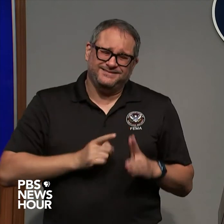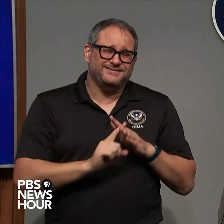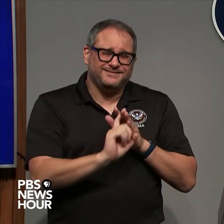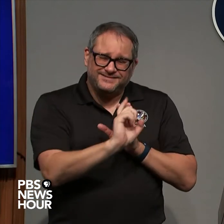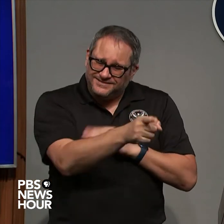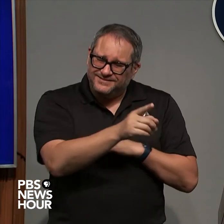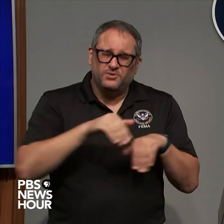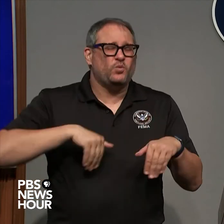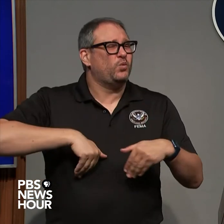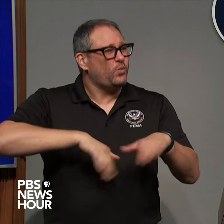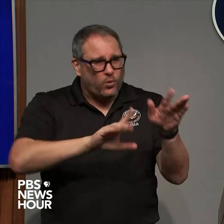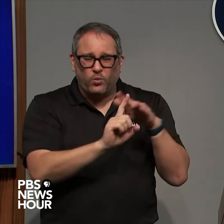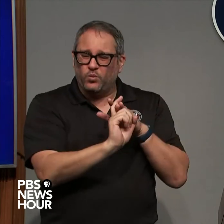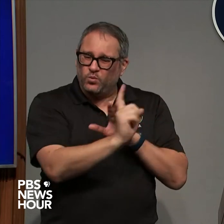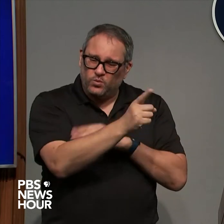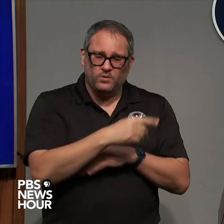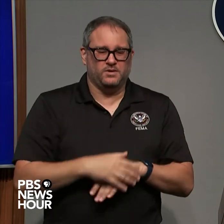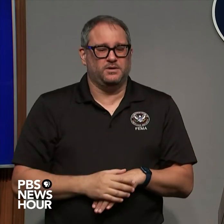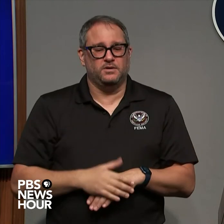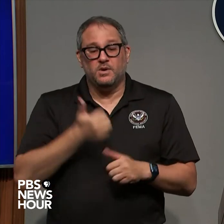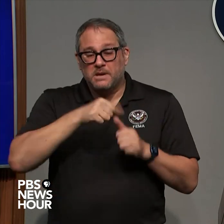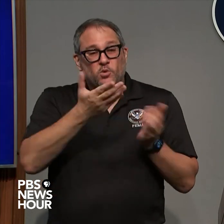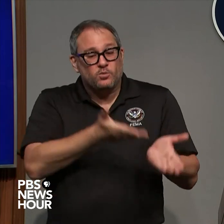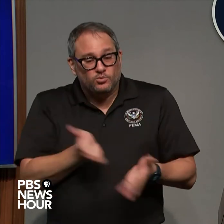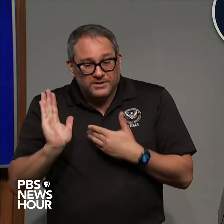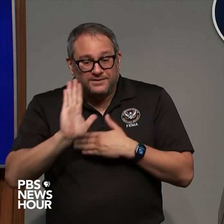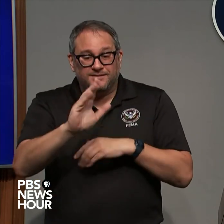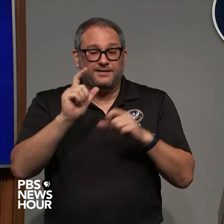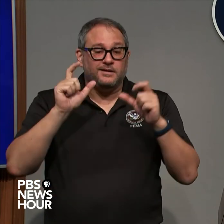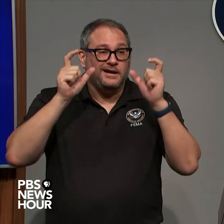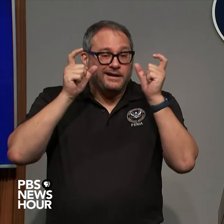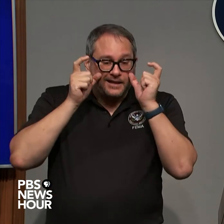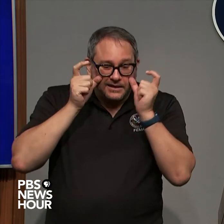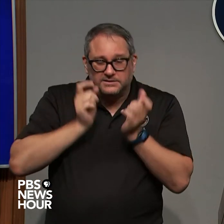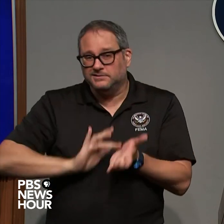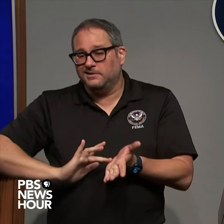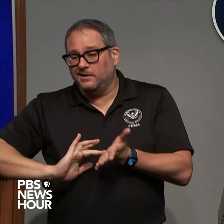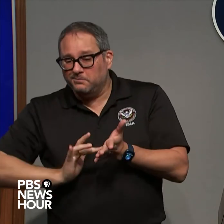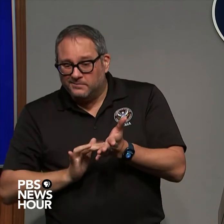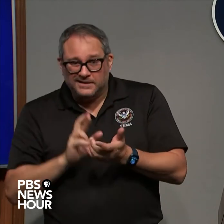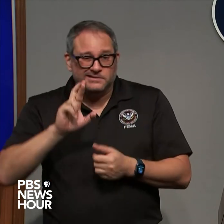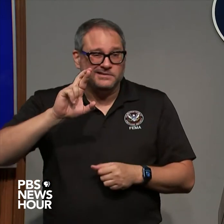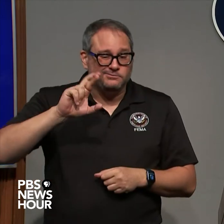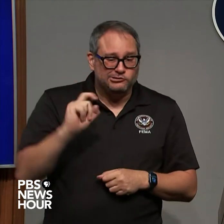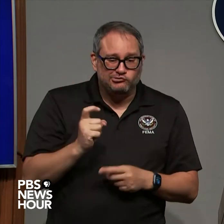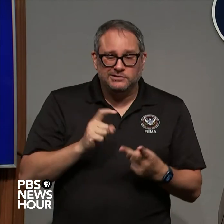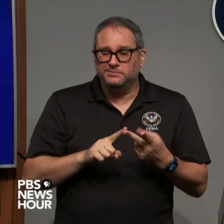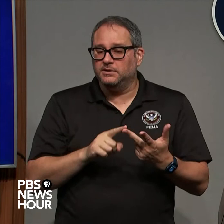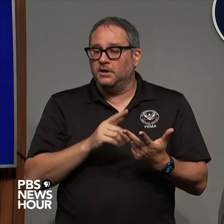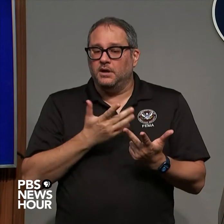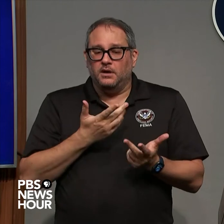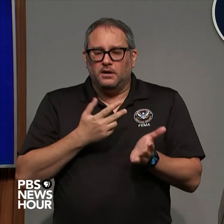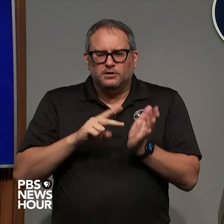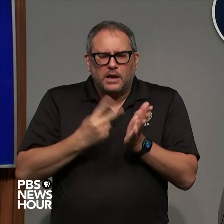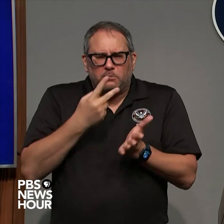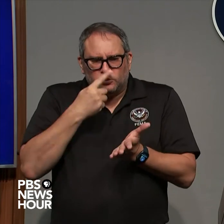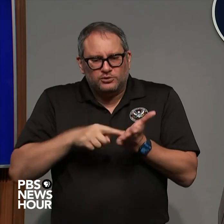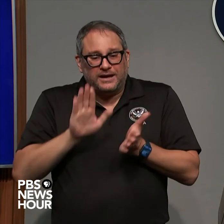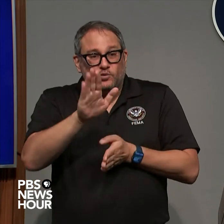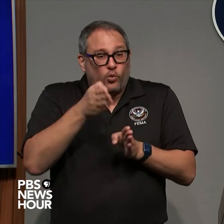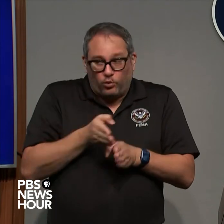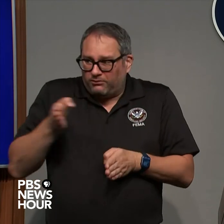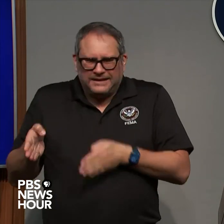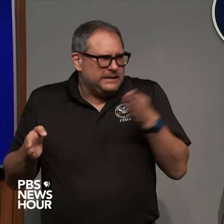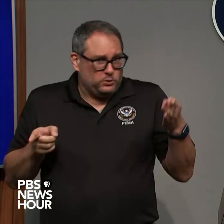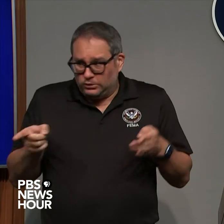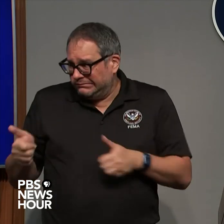your important documents prescription drugs and the like check on your neighbors and please don't